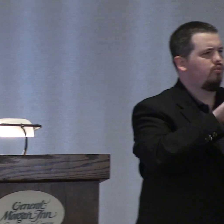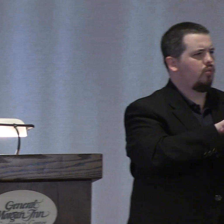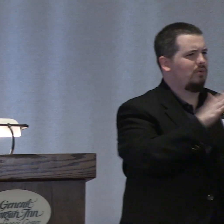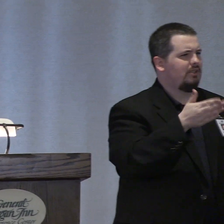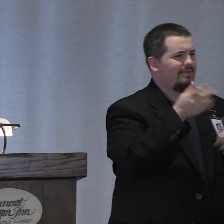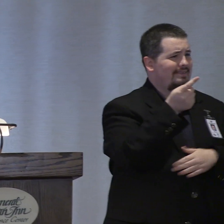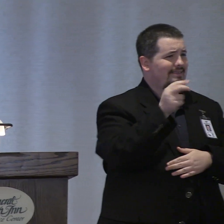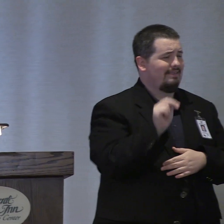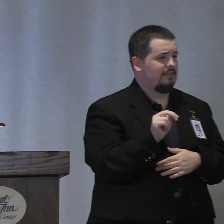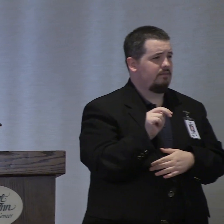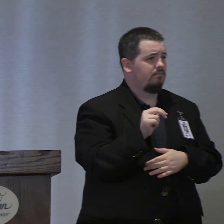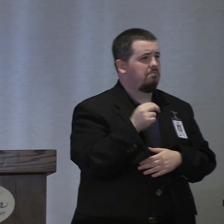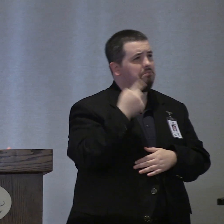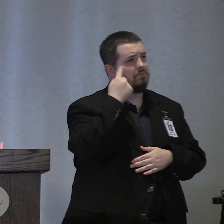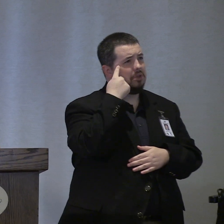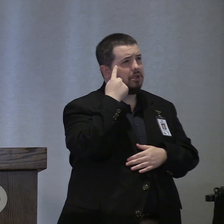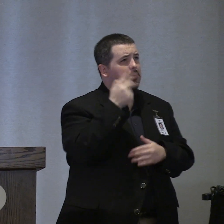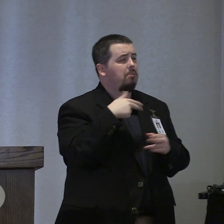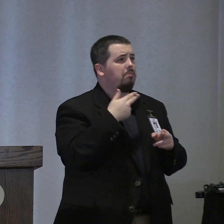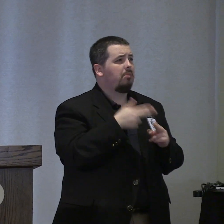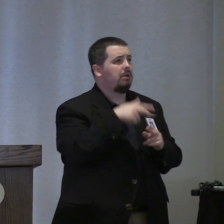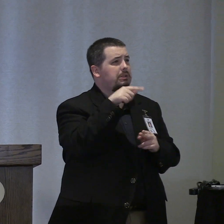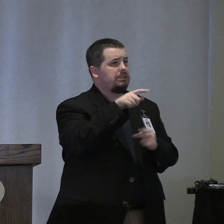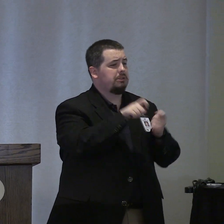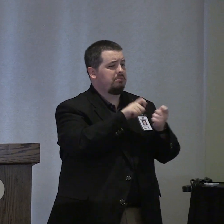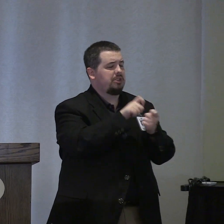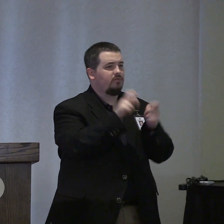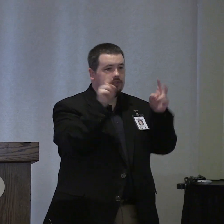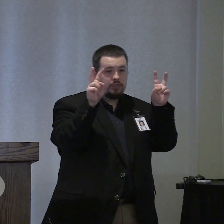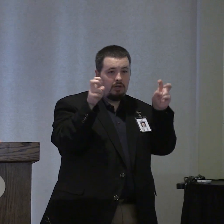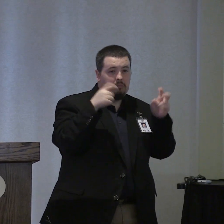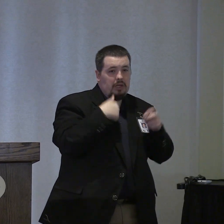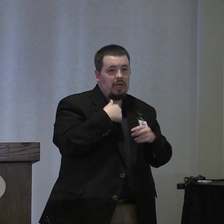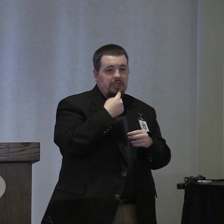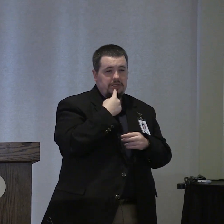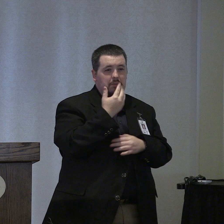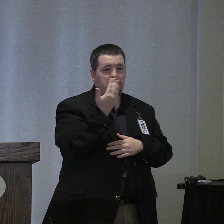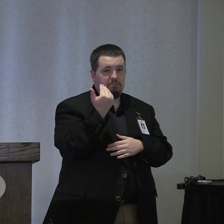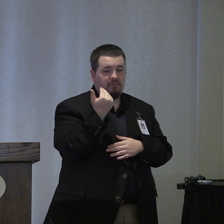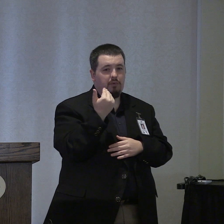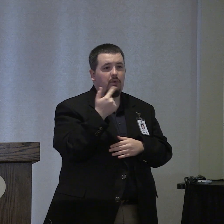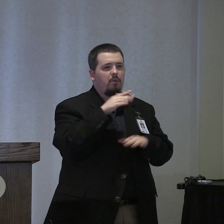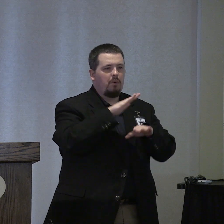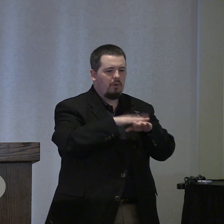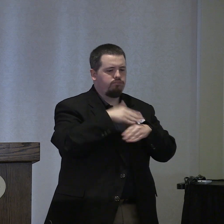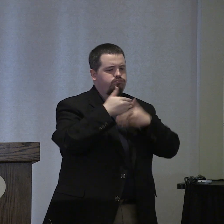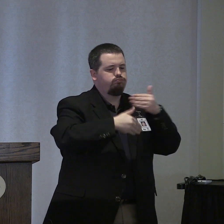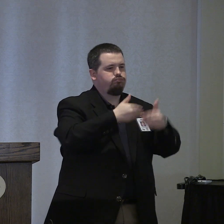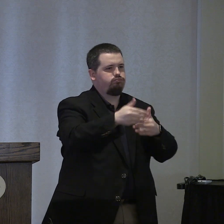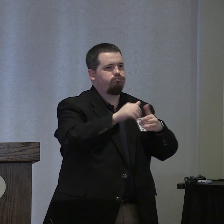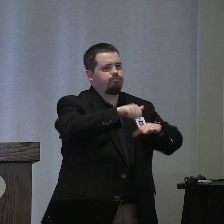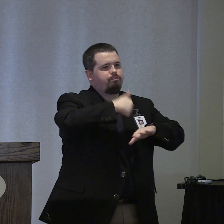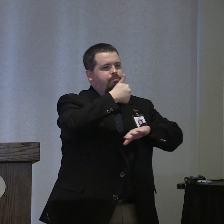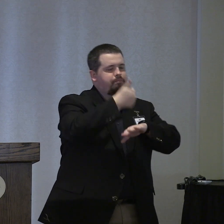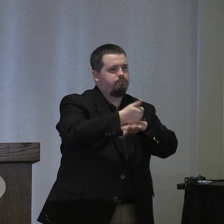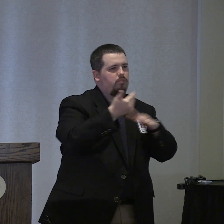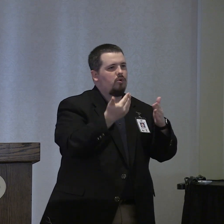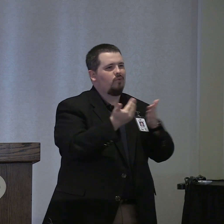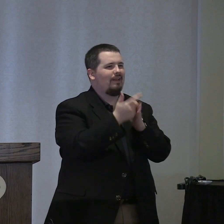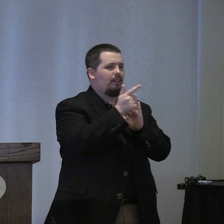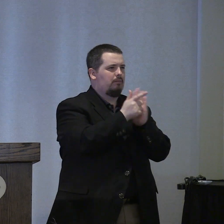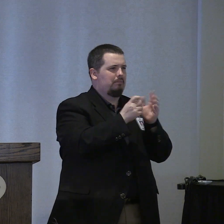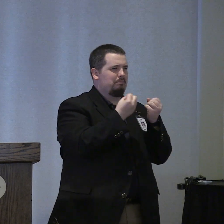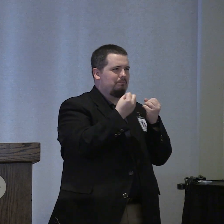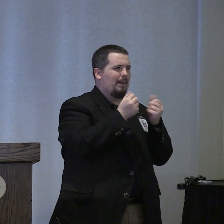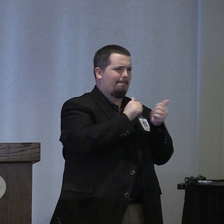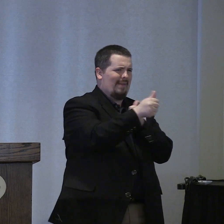so when we think about this particular topic I mentioned earlier that we are on track to implement a piece of legislation that was